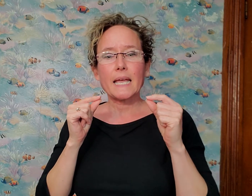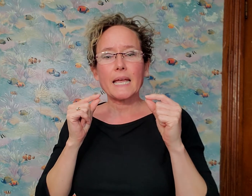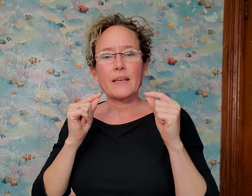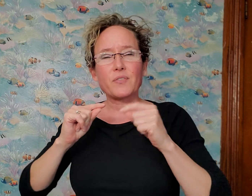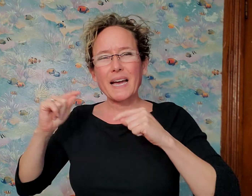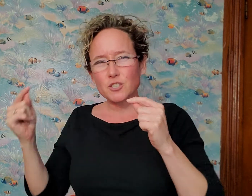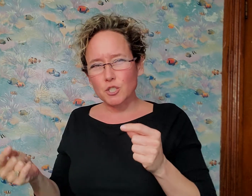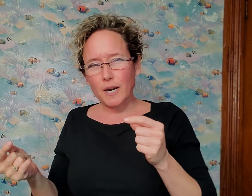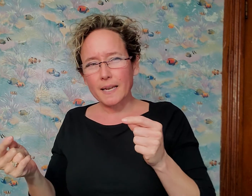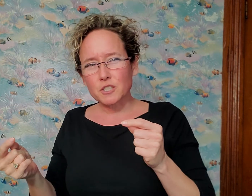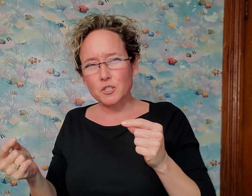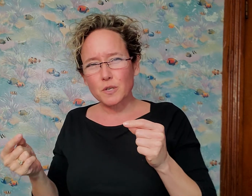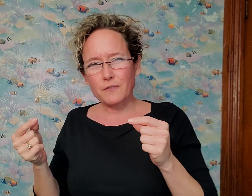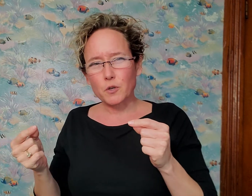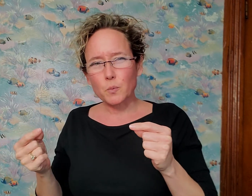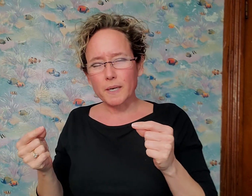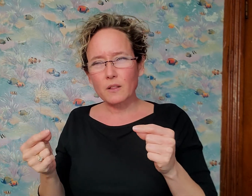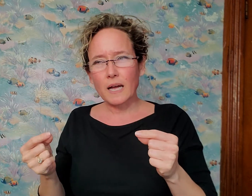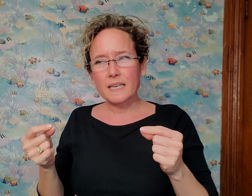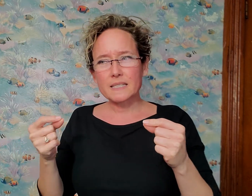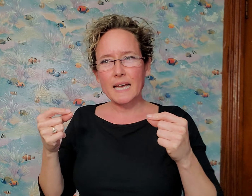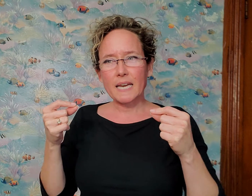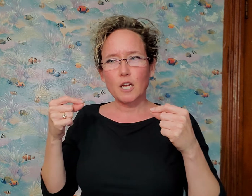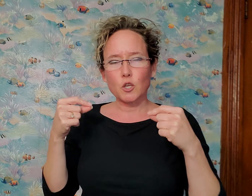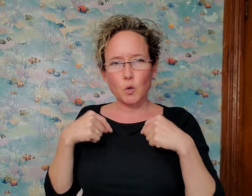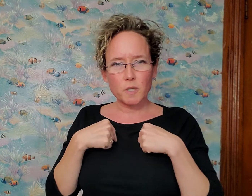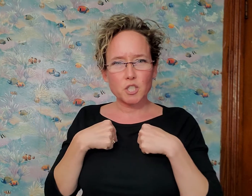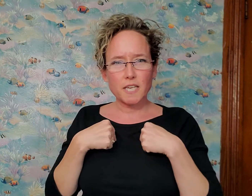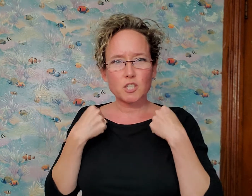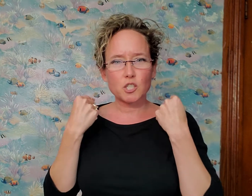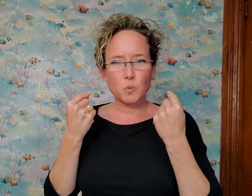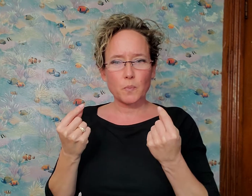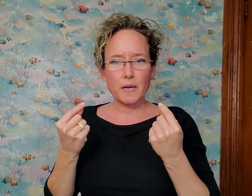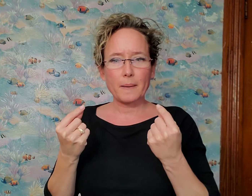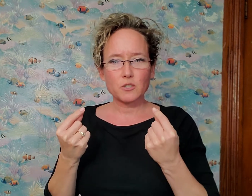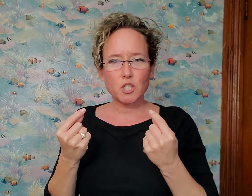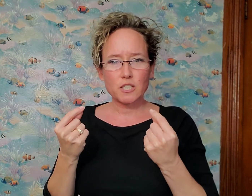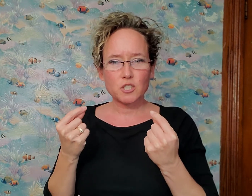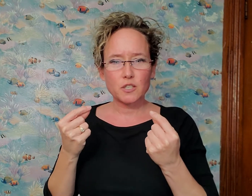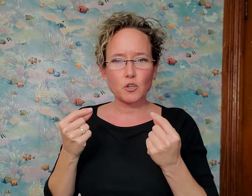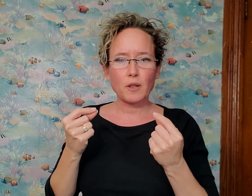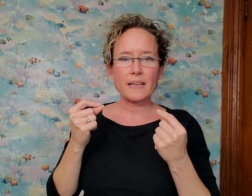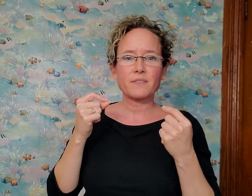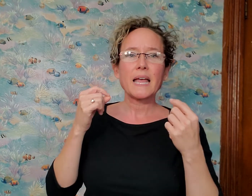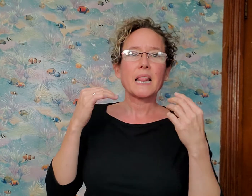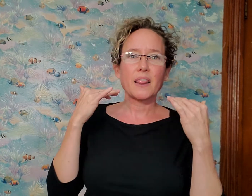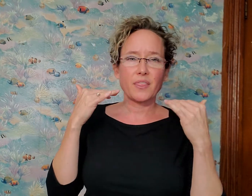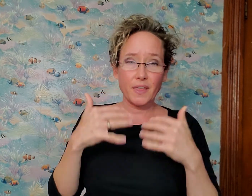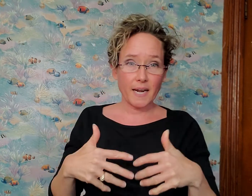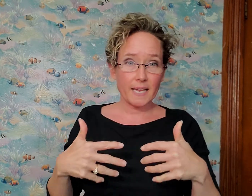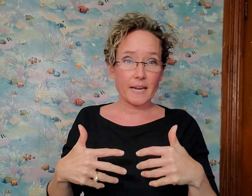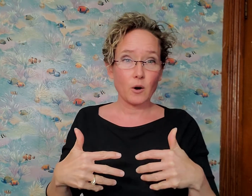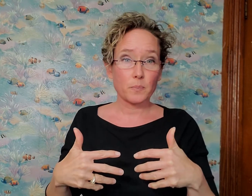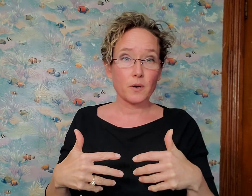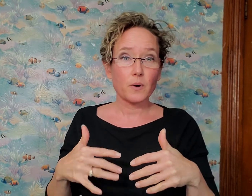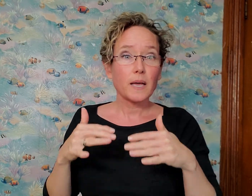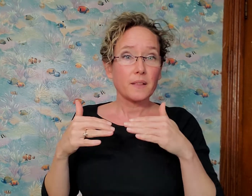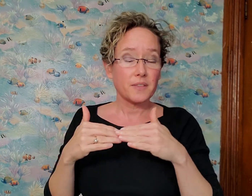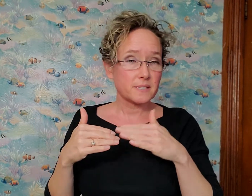If that's your attitude, if you realize that your changes will bring about changes in your life, then I can help you. This